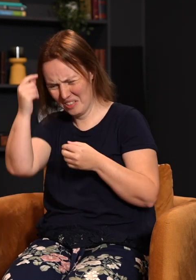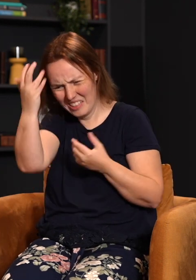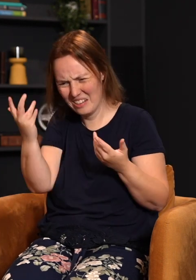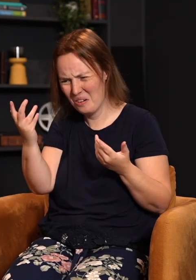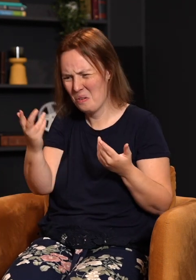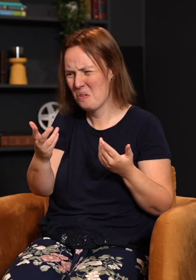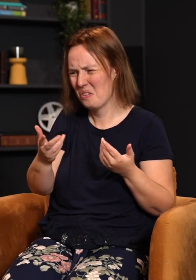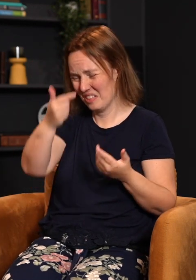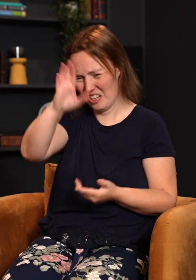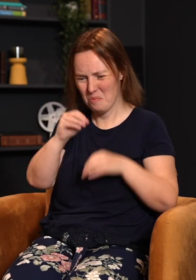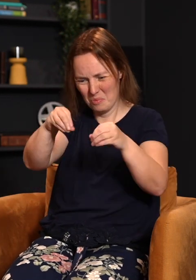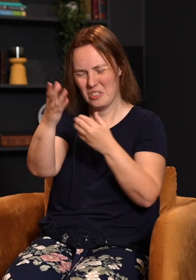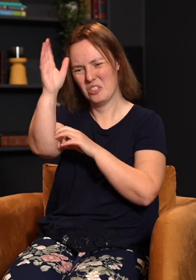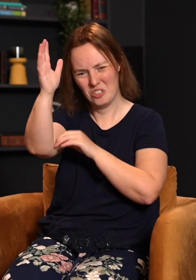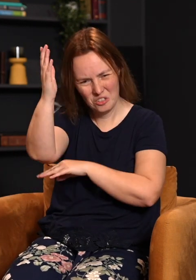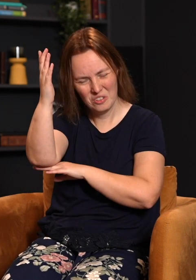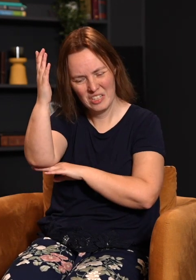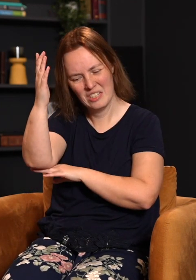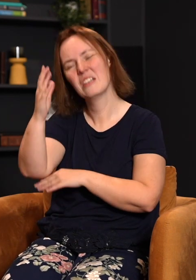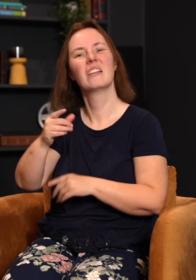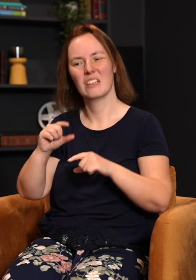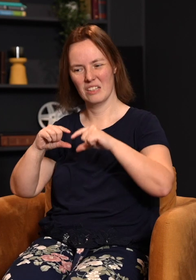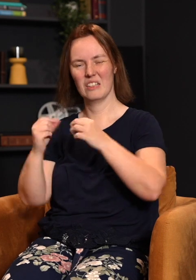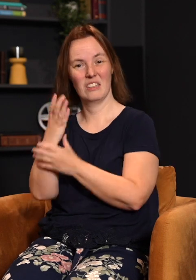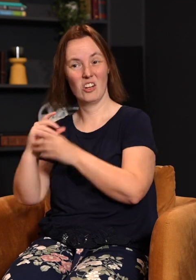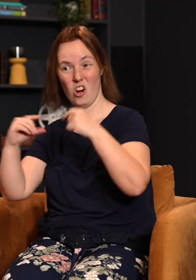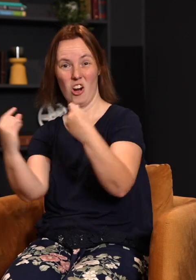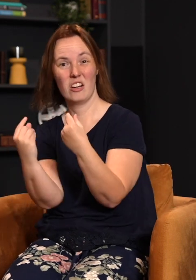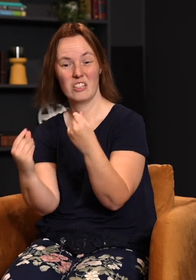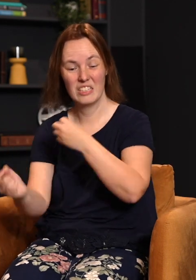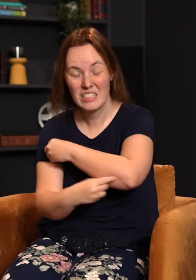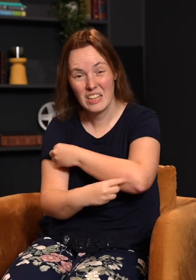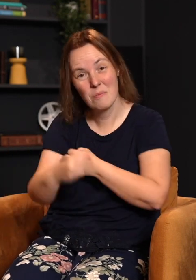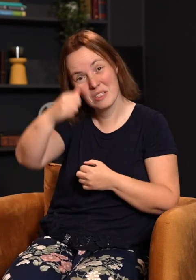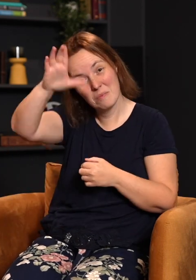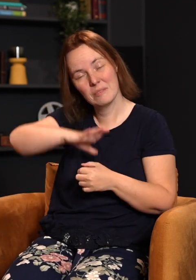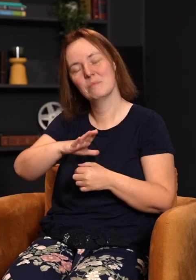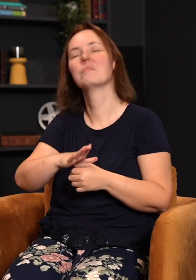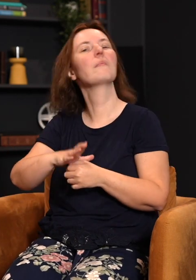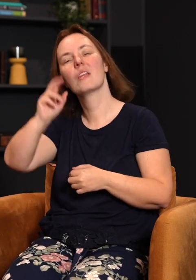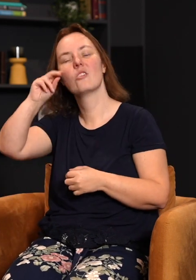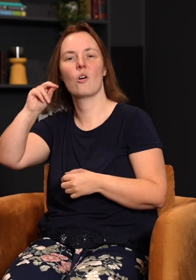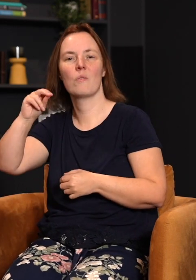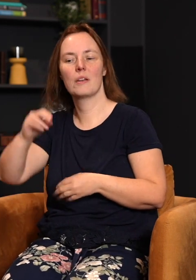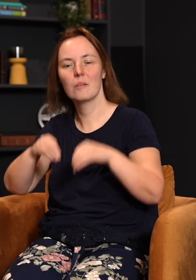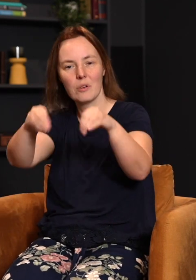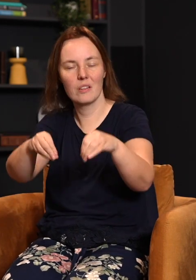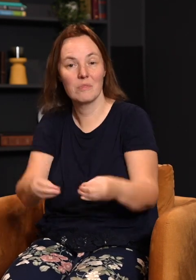and think, well, did God put the tree in the garden to tempt man? And the answer is no. He didn't put it in the garden to tempt Adam and Eve. He put it